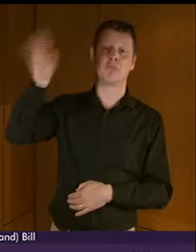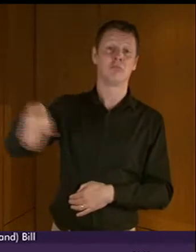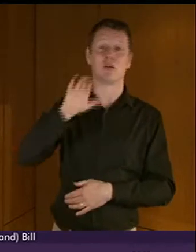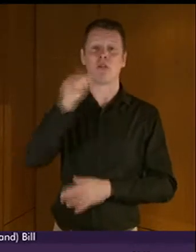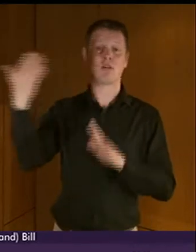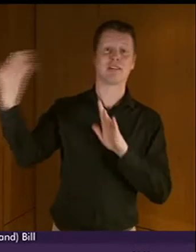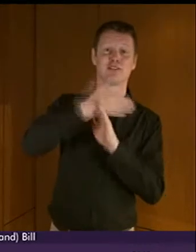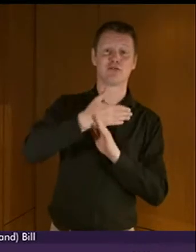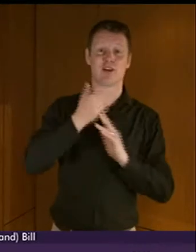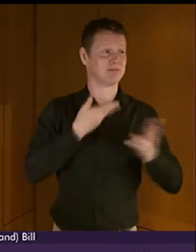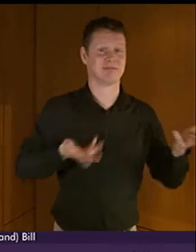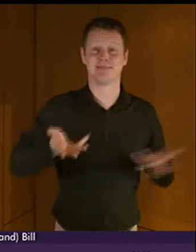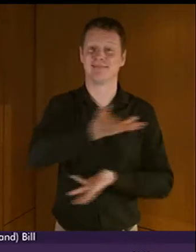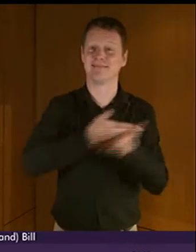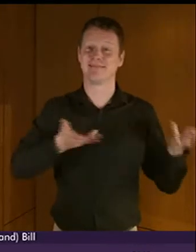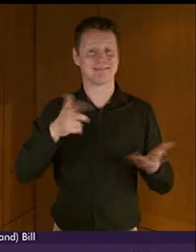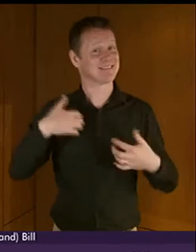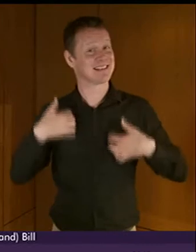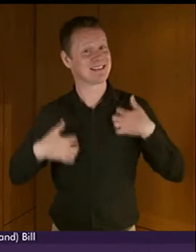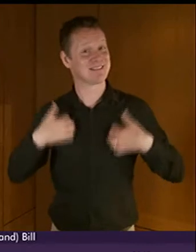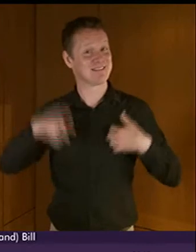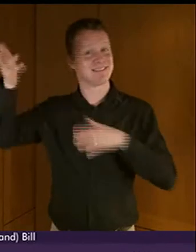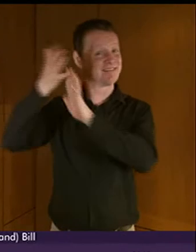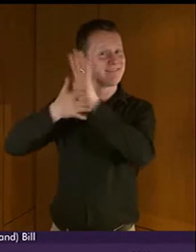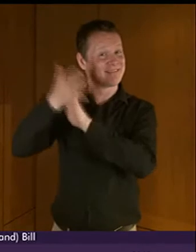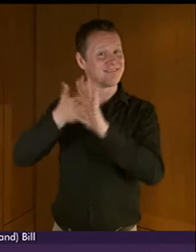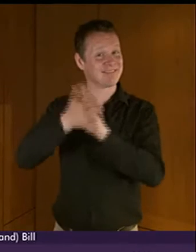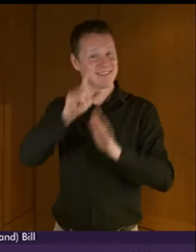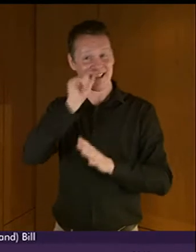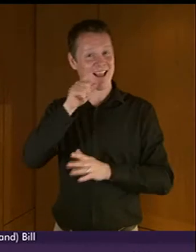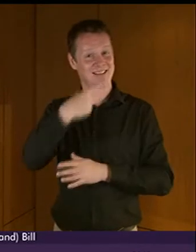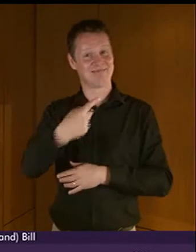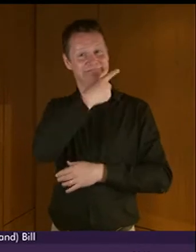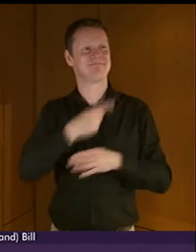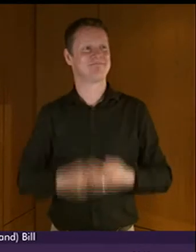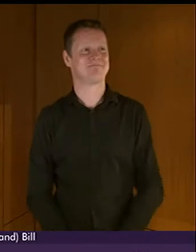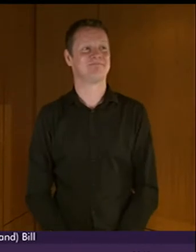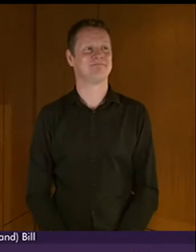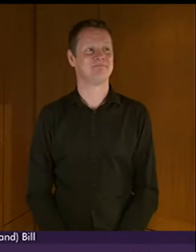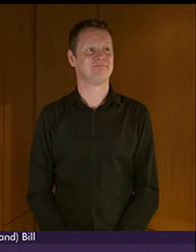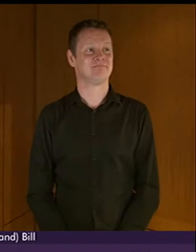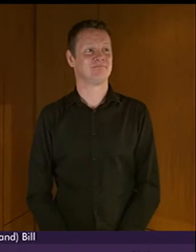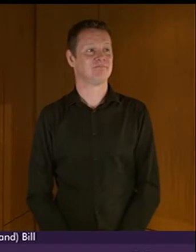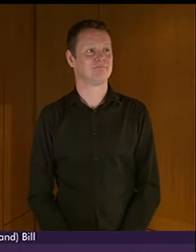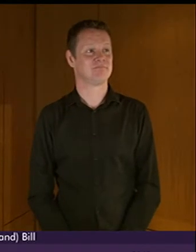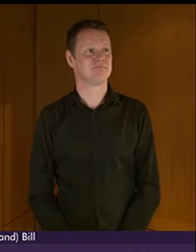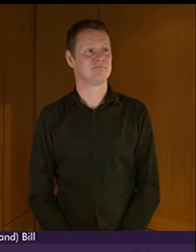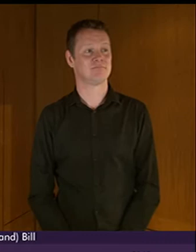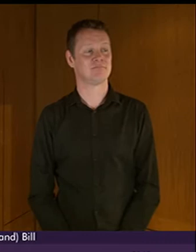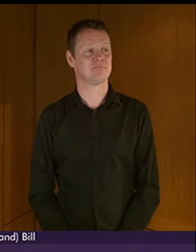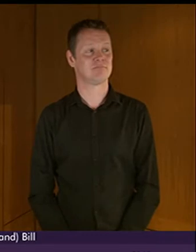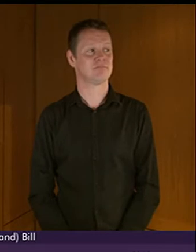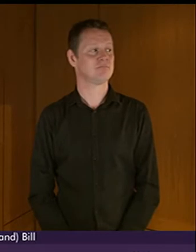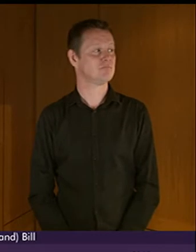conversation might do into the performance here. People who are visually impaired have